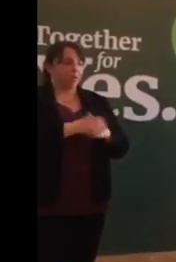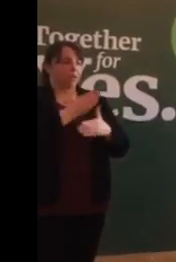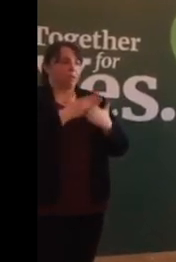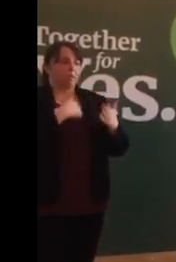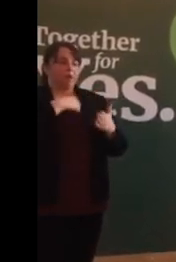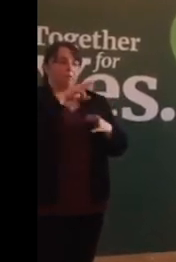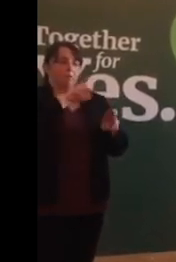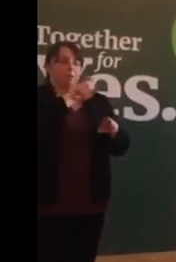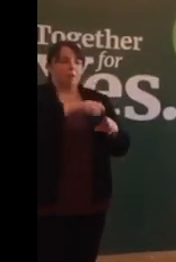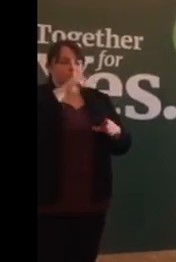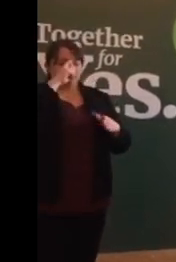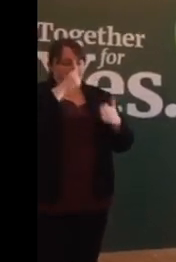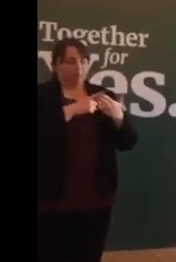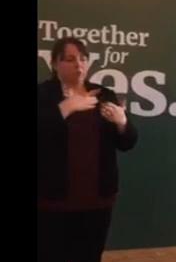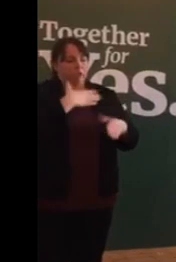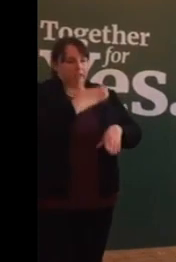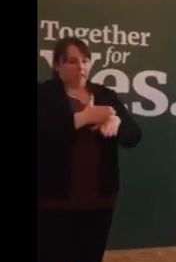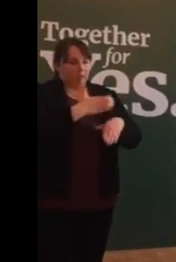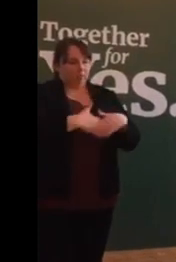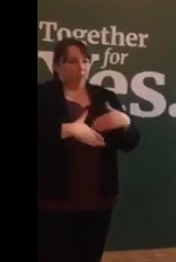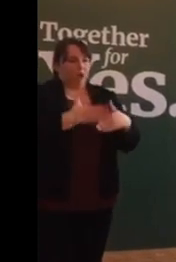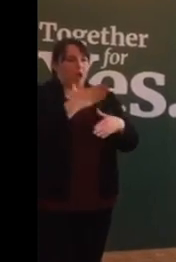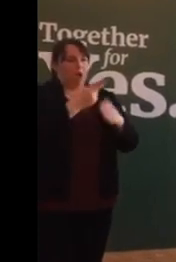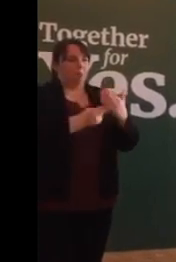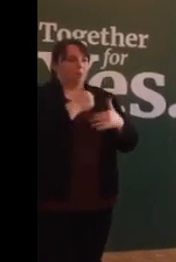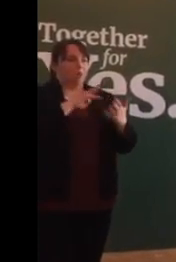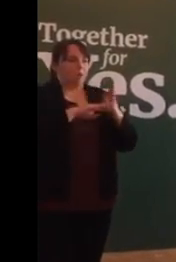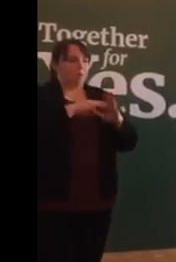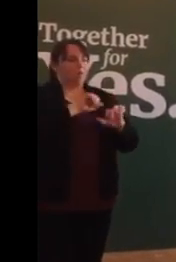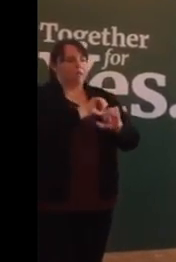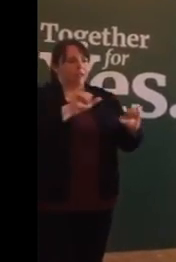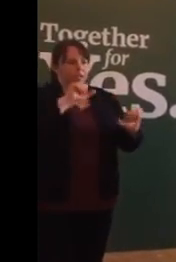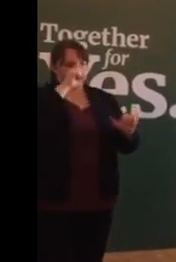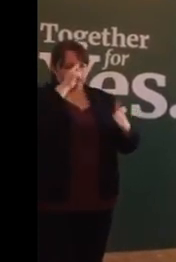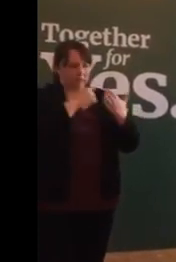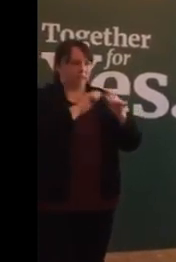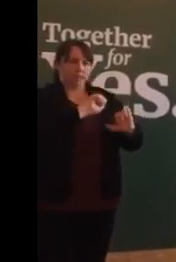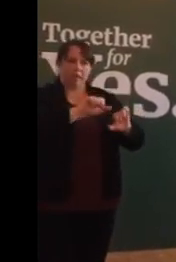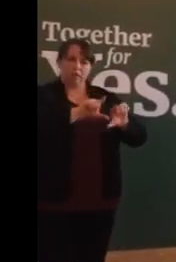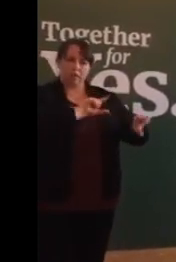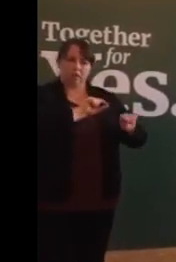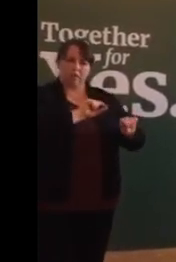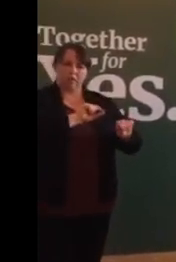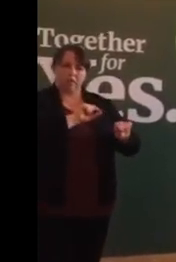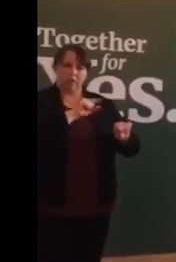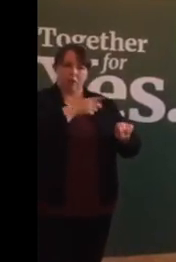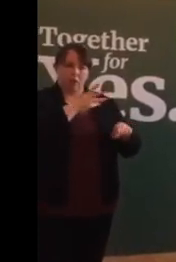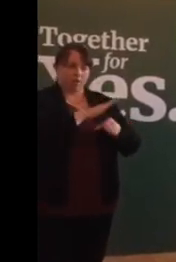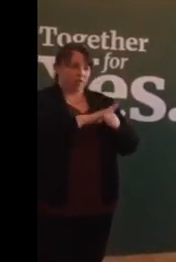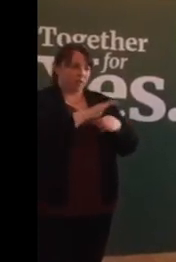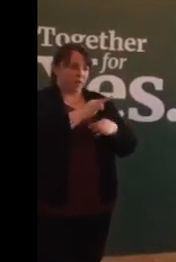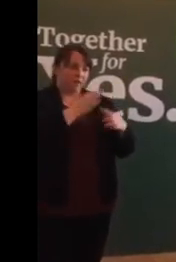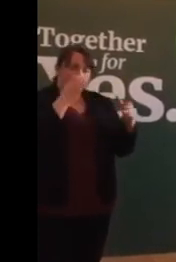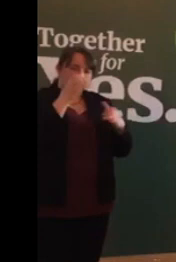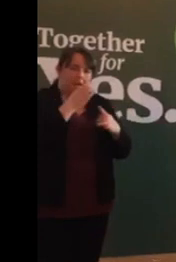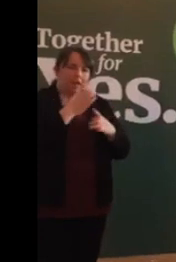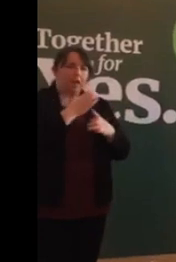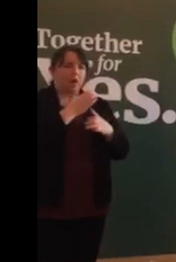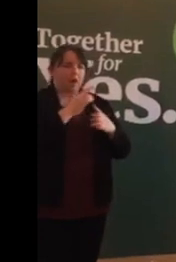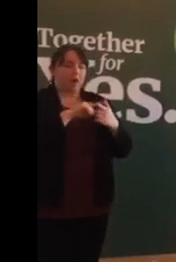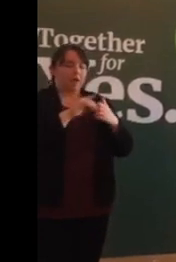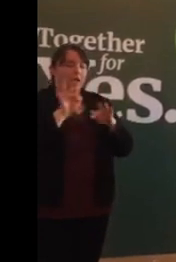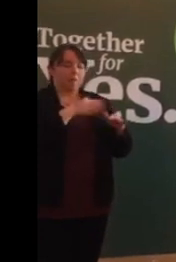to continue in the pregnancy to term, that is their choice, and they receive all the care they need, including hospice care for the baby when it is born.